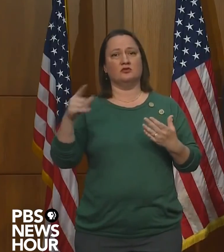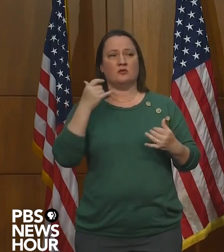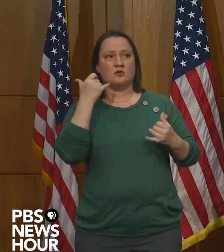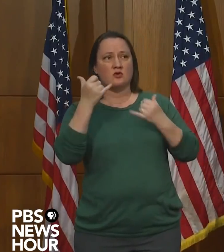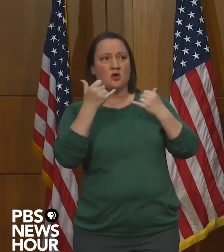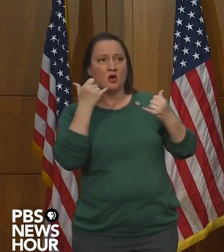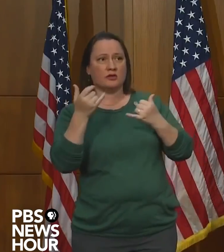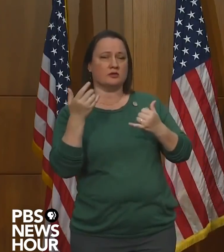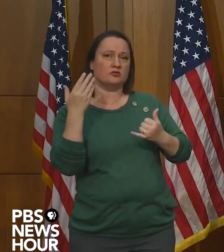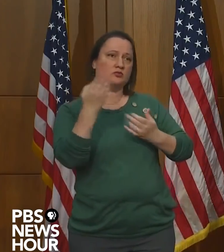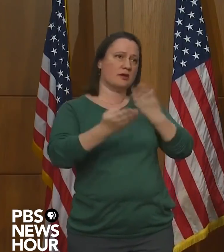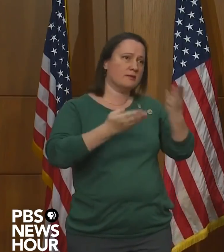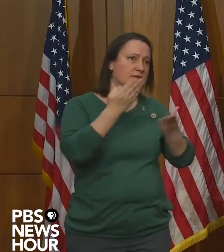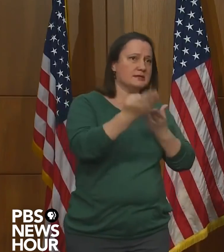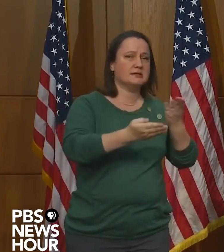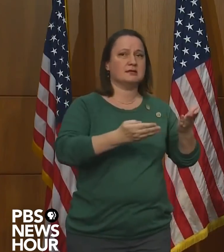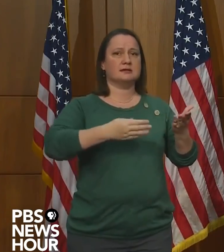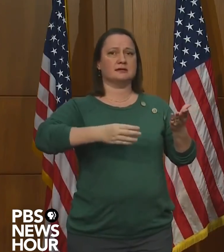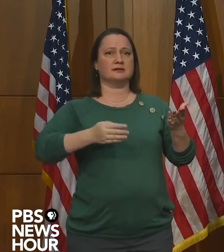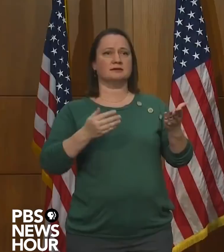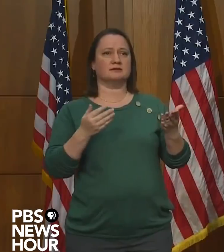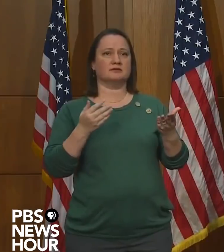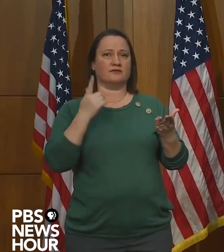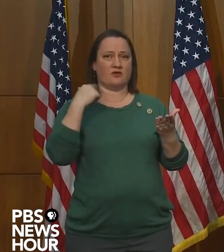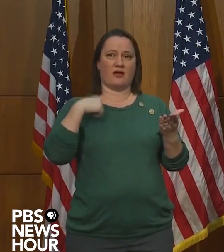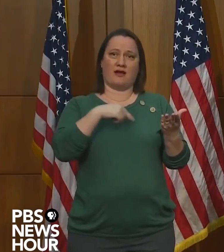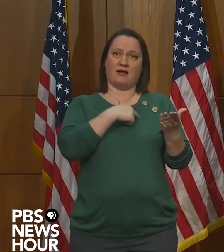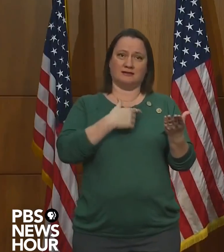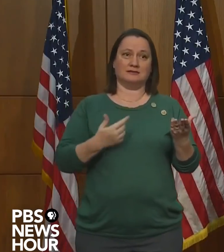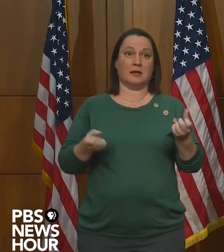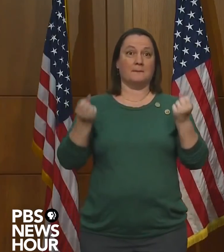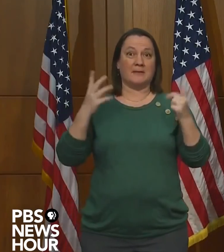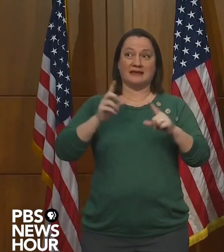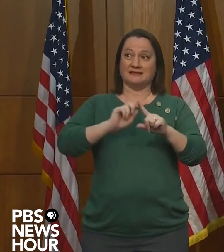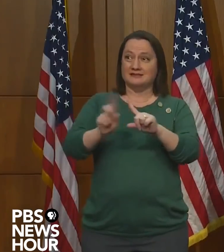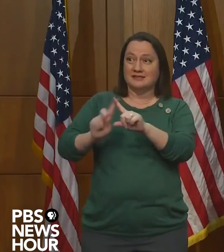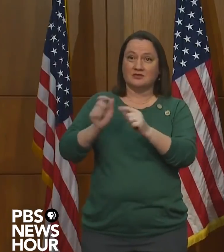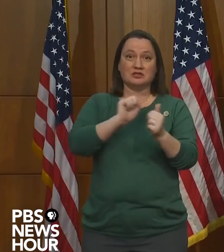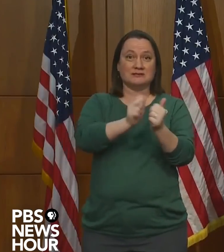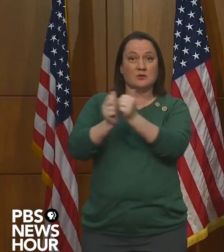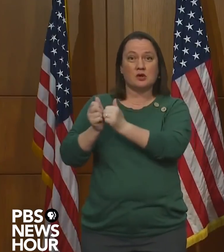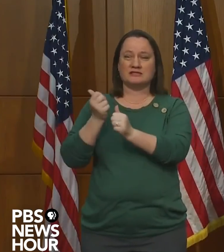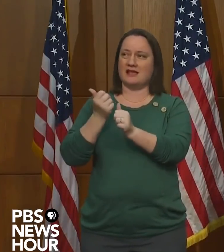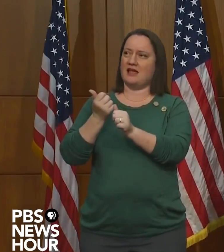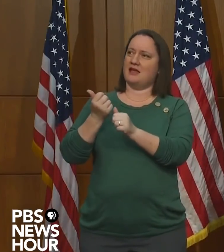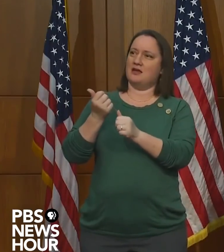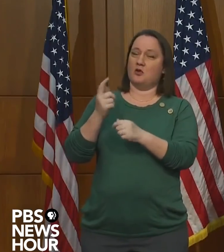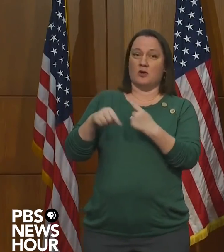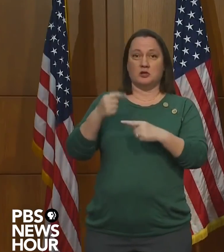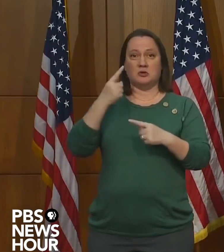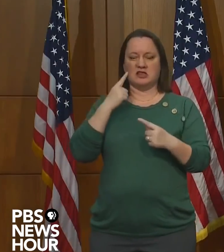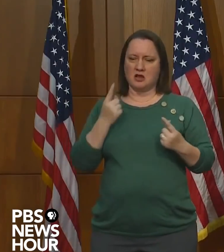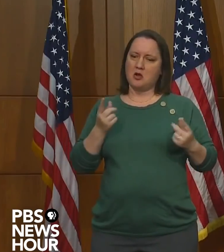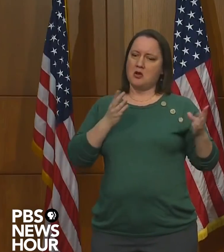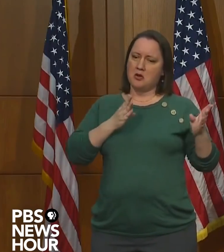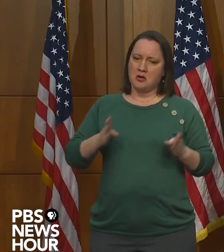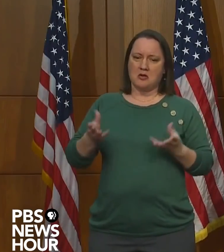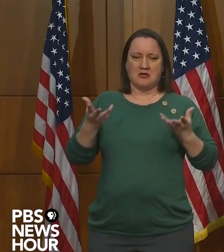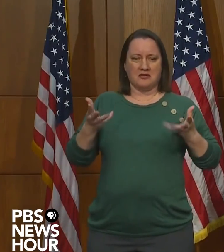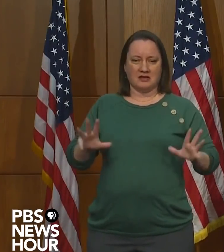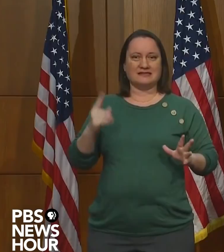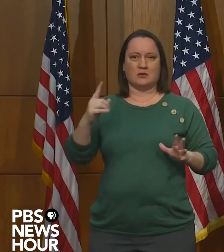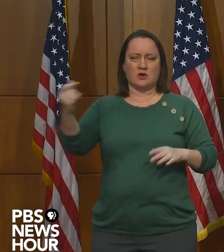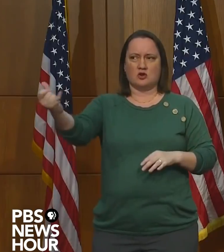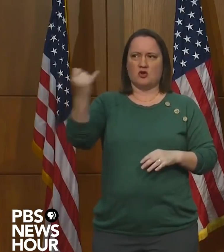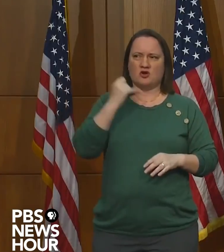putting the recommendations. And there's a lot of sports out there, and every day when you think you kind of have everything figured out, someone calls with a new